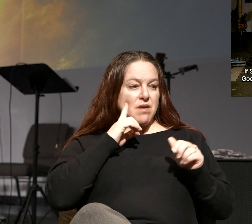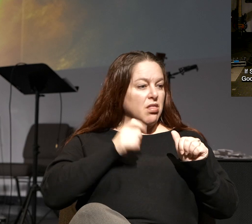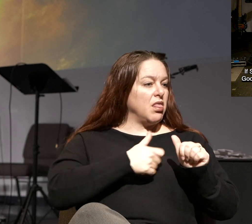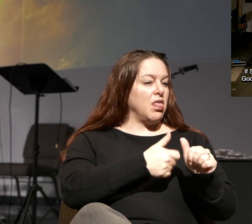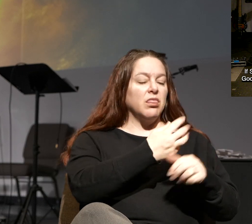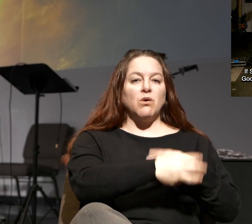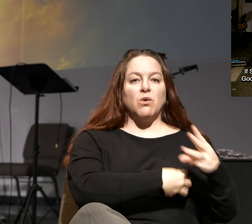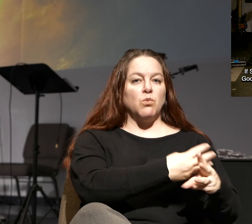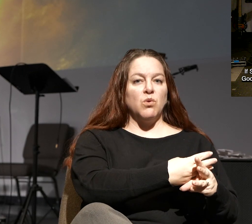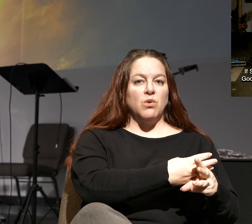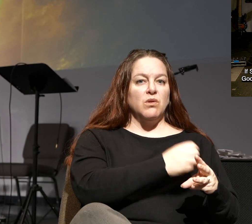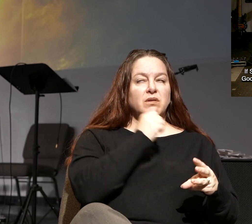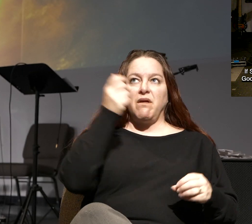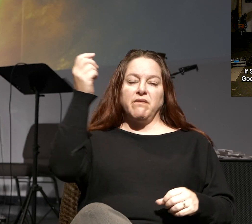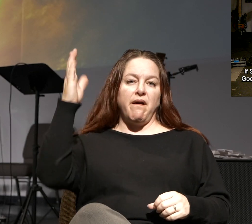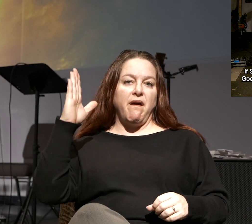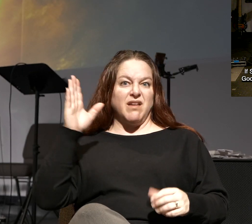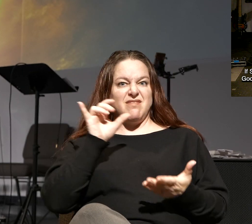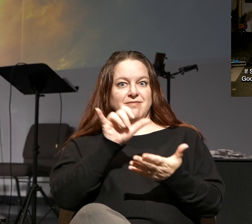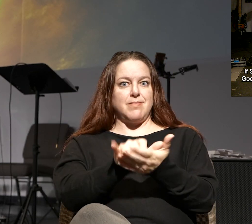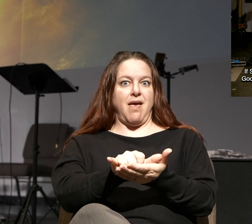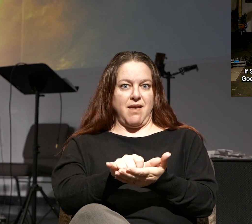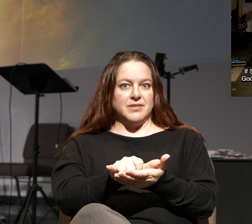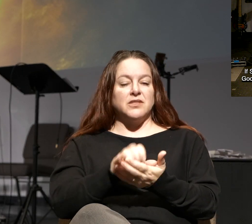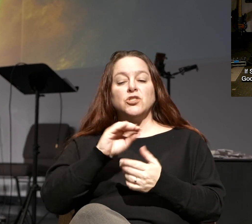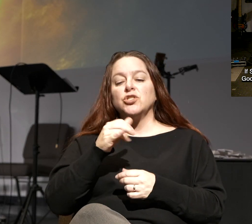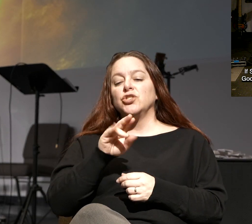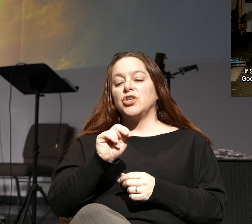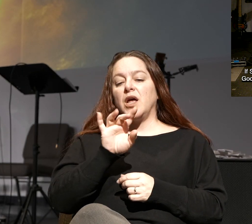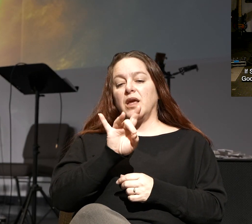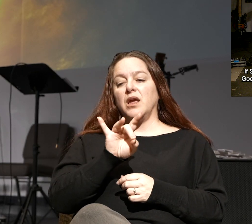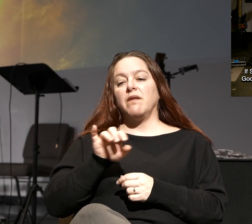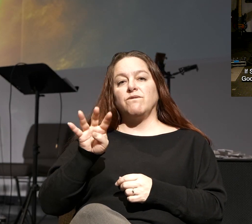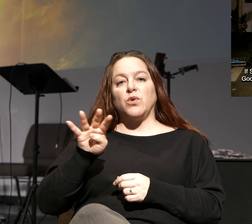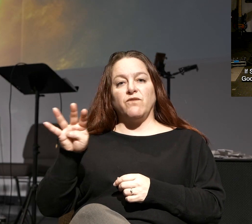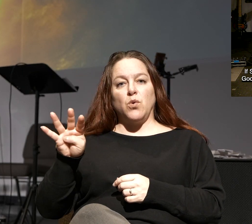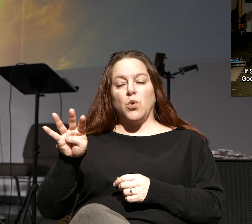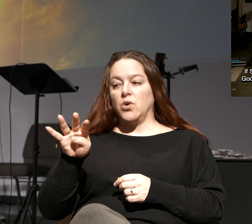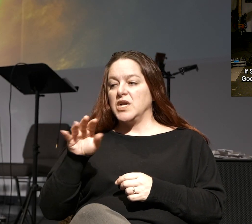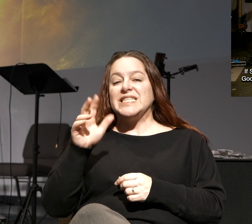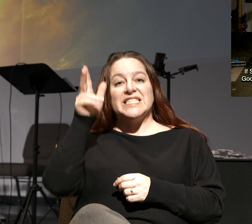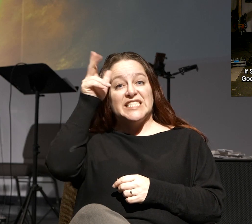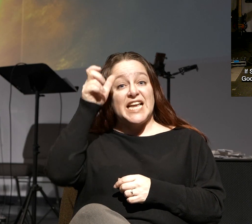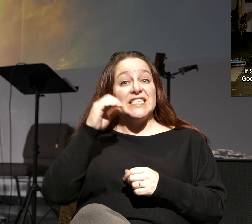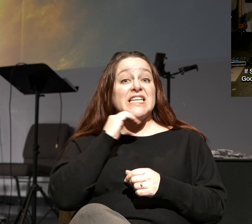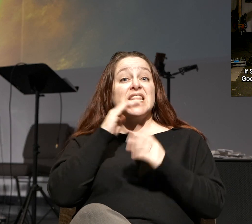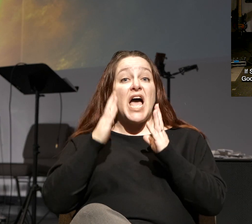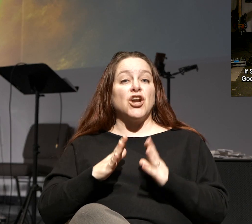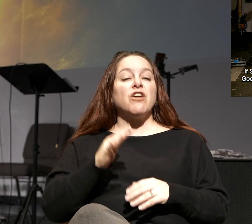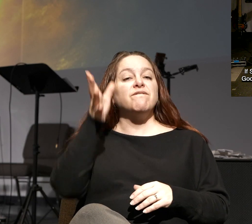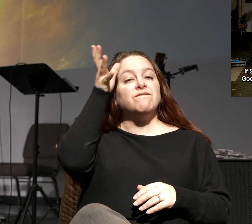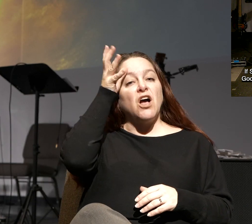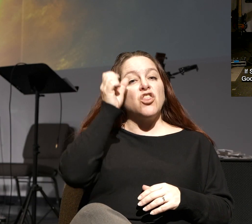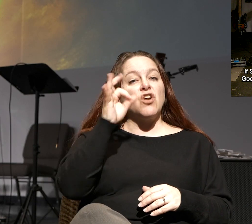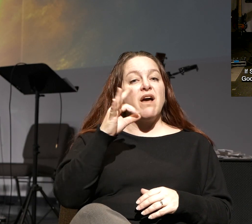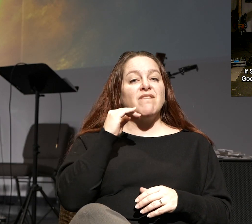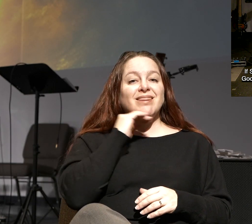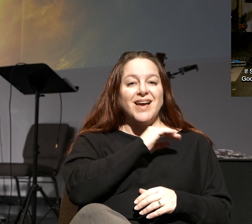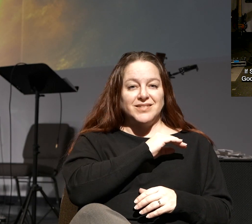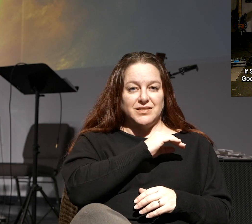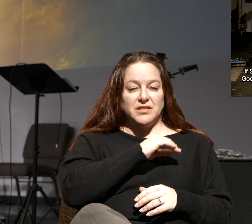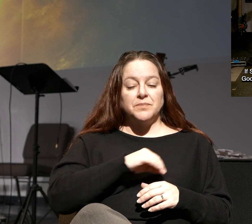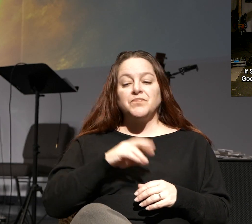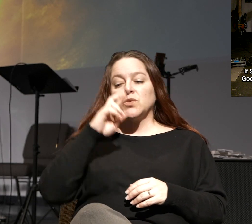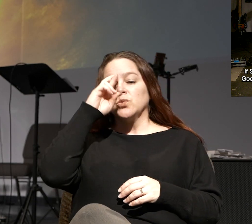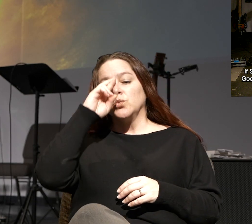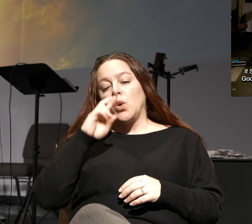things of this world as opposed to God. That's where it is. John 8, 44, Satan is a liar, the father of lies. It tells